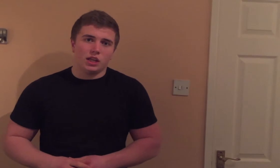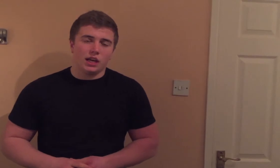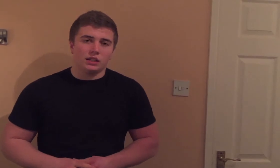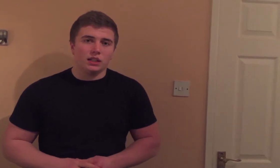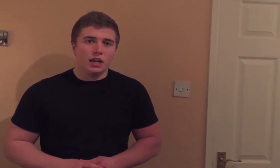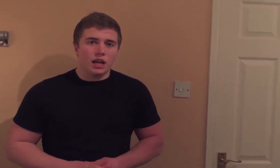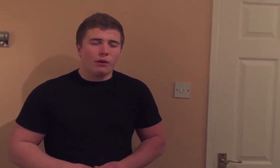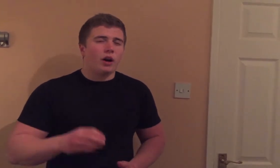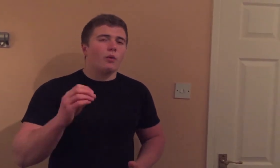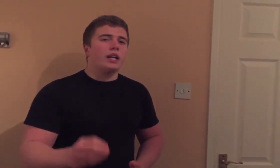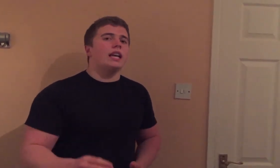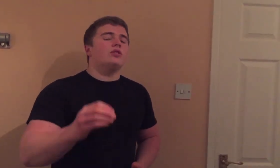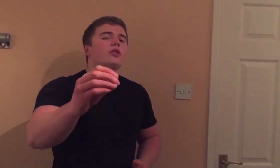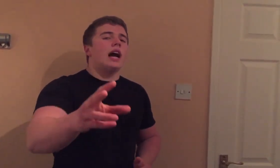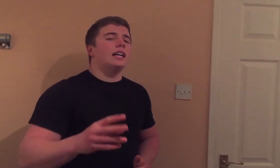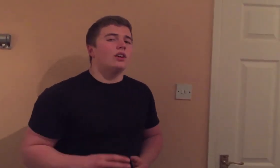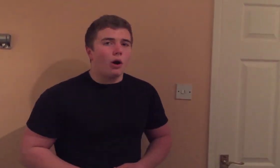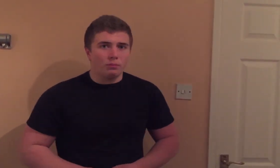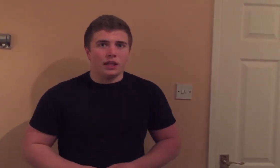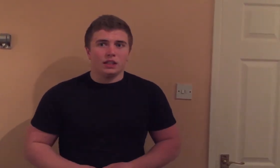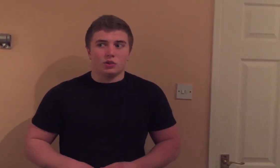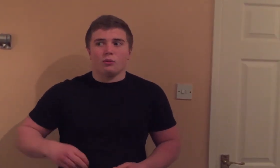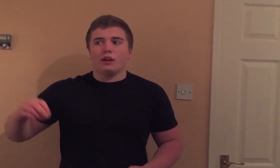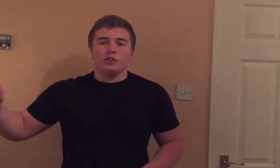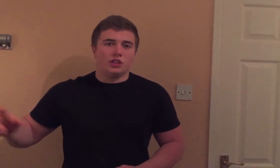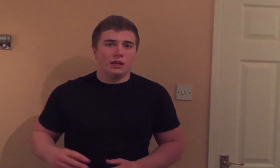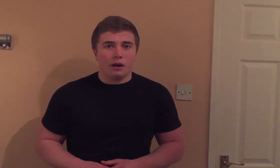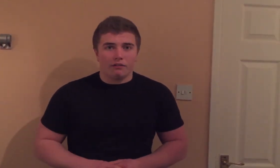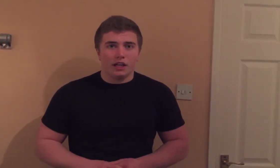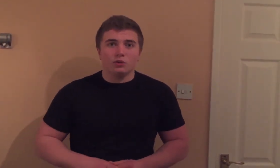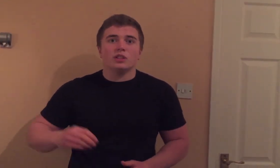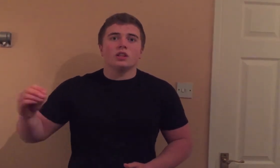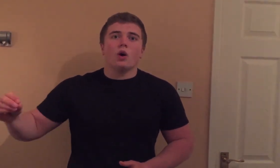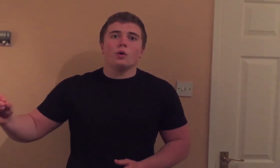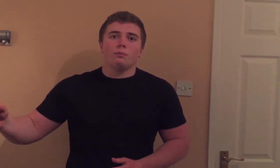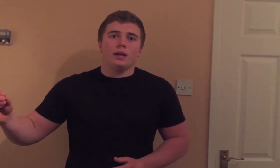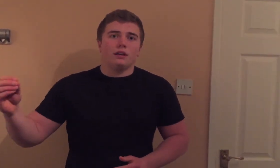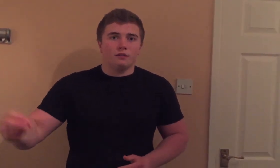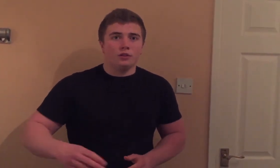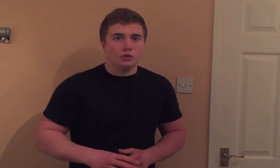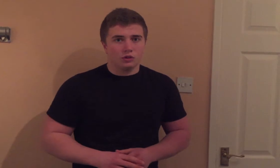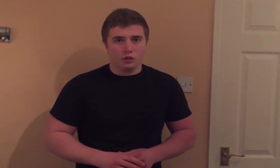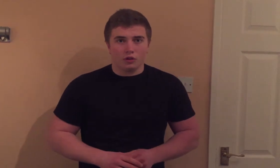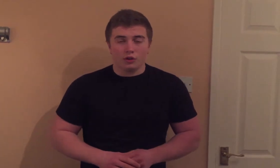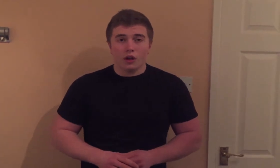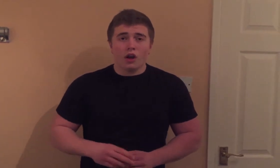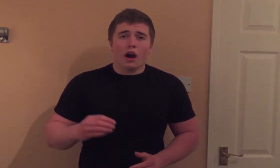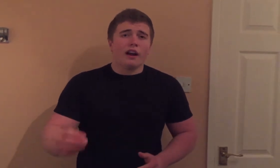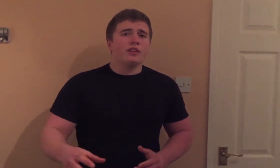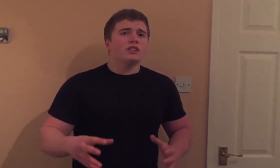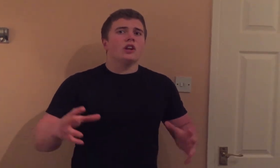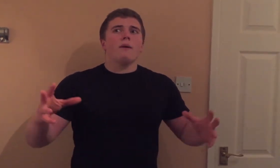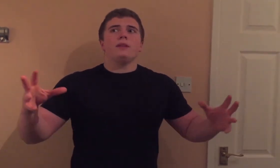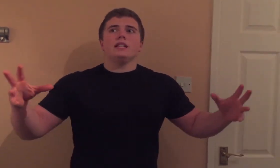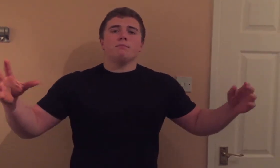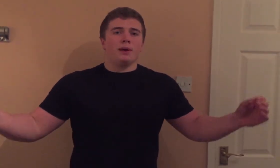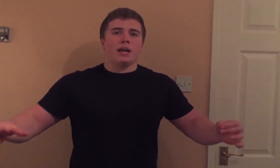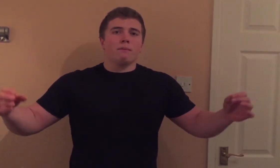change? And right now I want to get you guys updated so that whenever you see my videos it's not going to be confusing to you. However, there's not these big